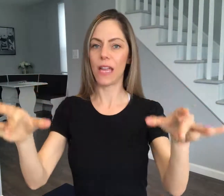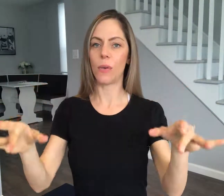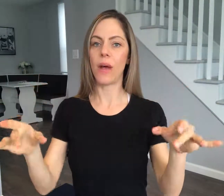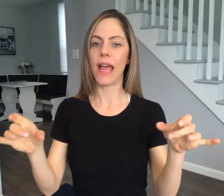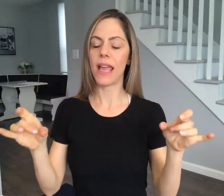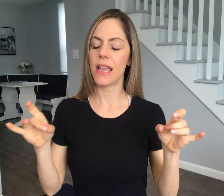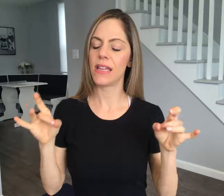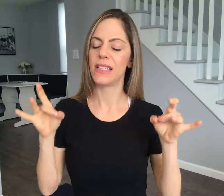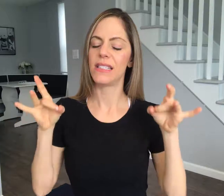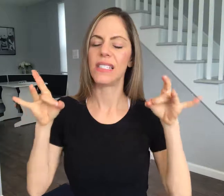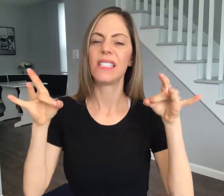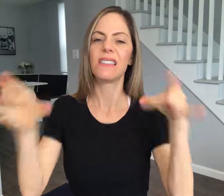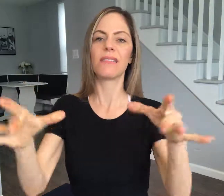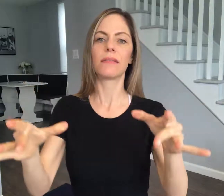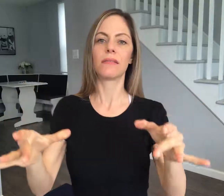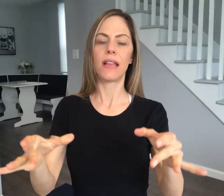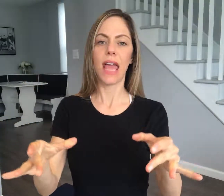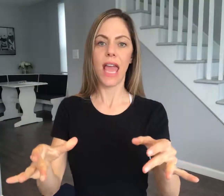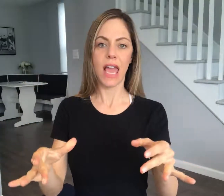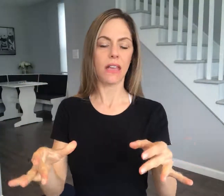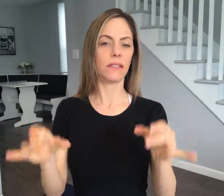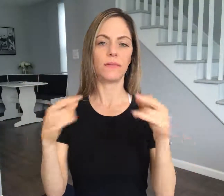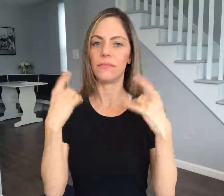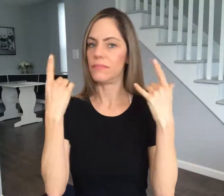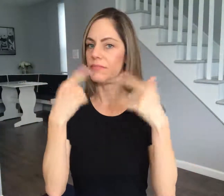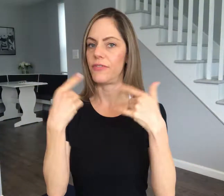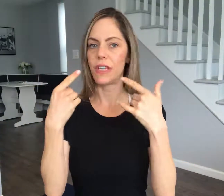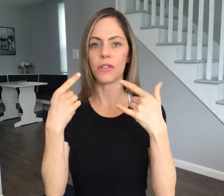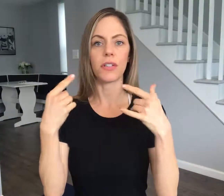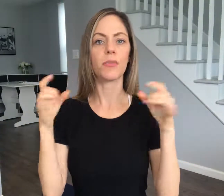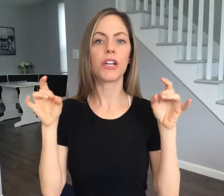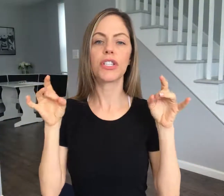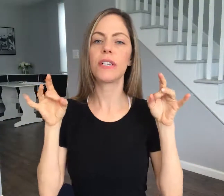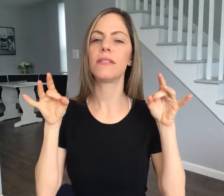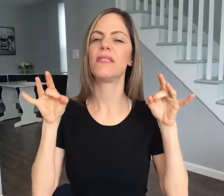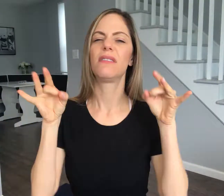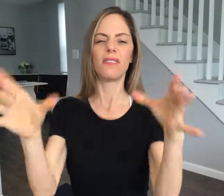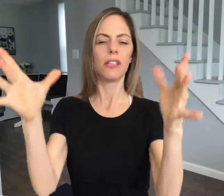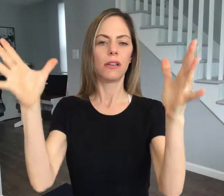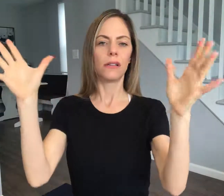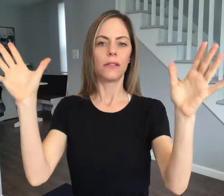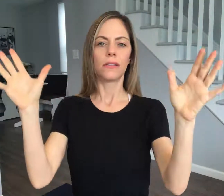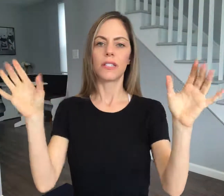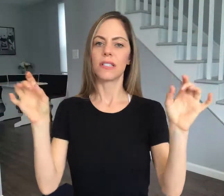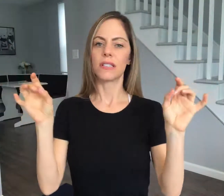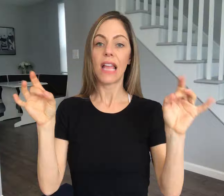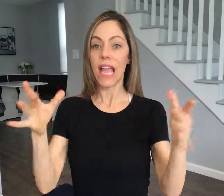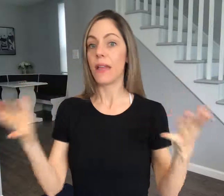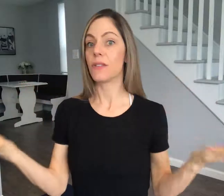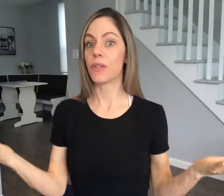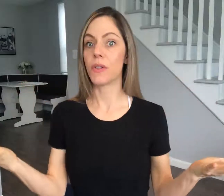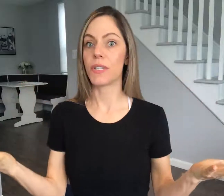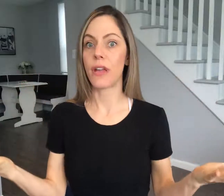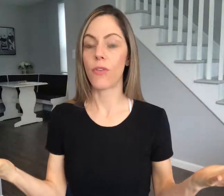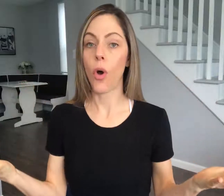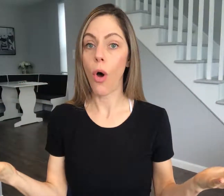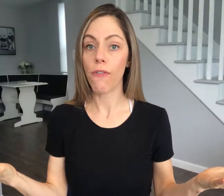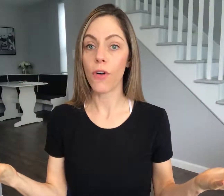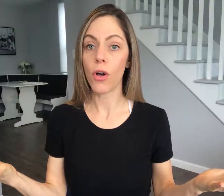it away hate facial expression just hey it's also the sign for awful